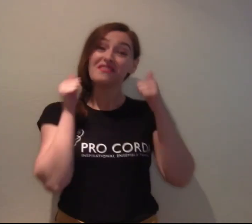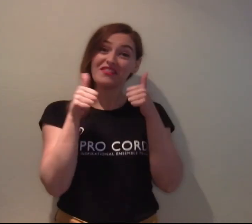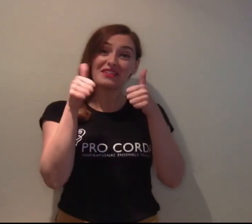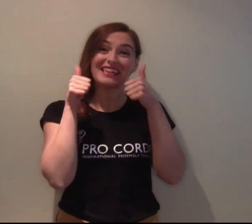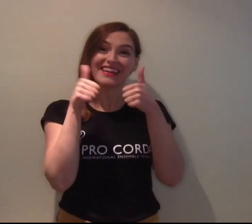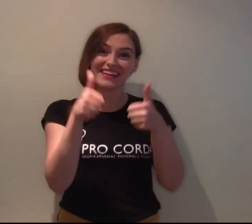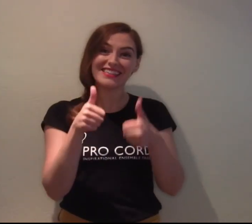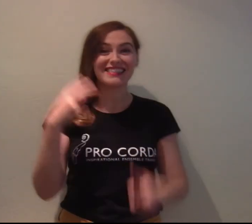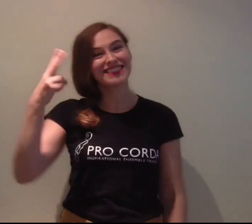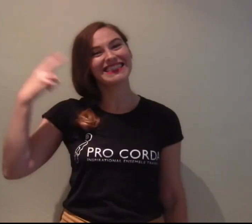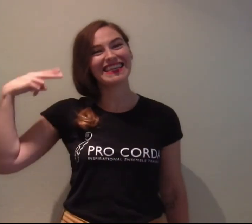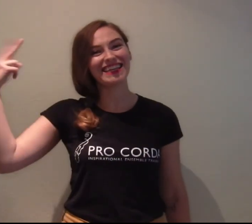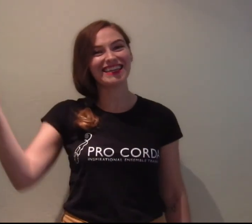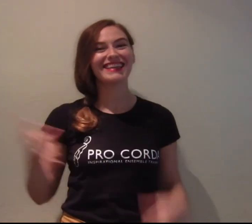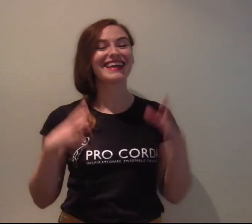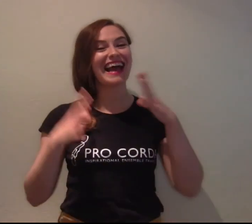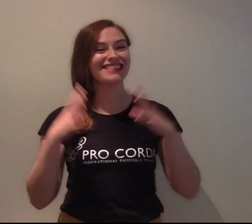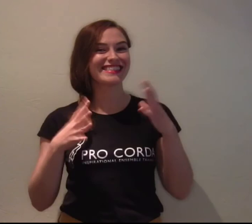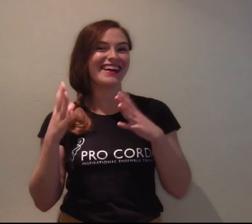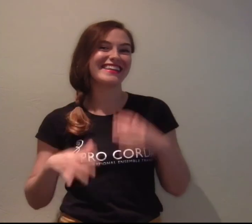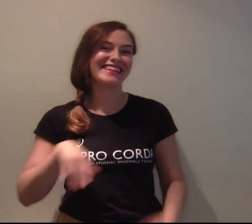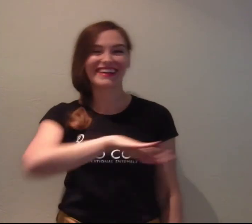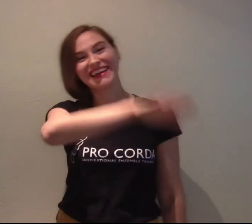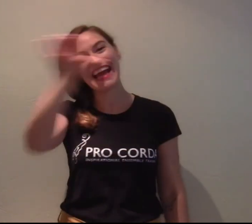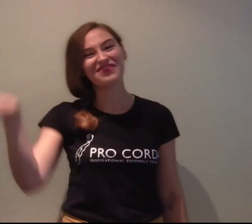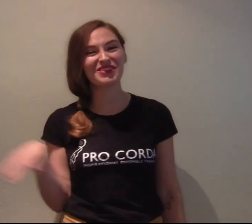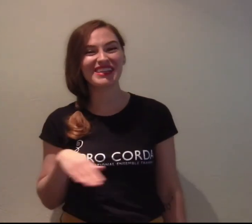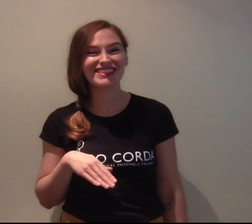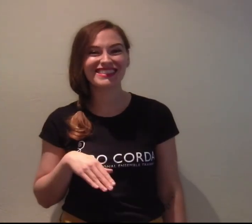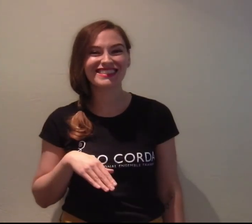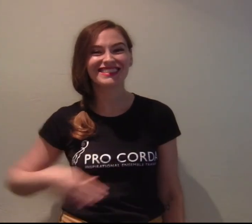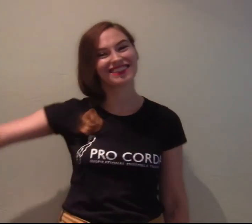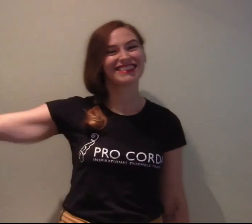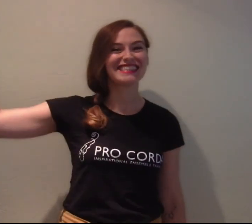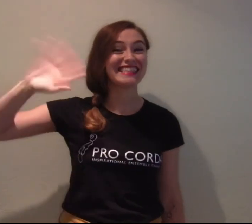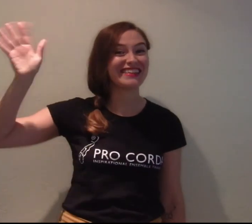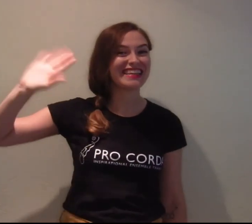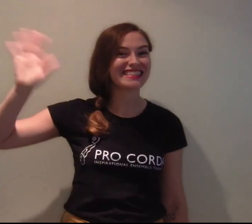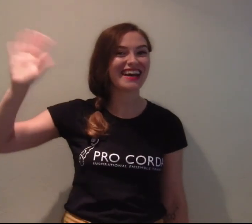very good, singing and signing, everyone See you next time